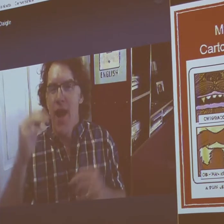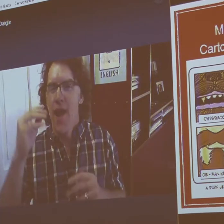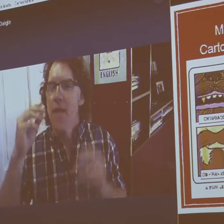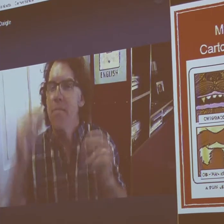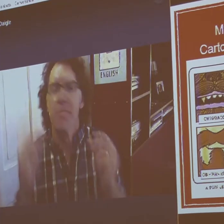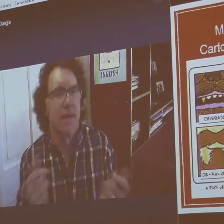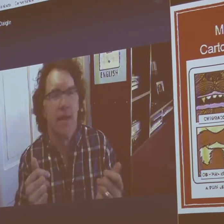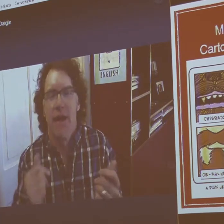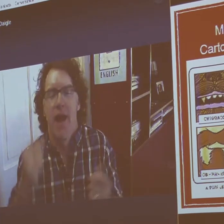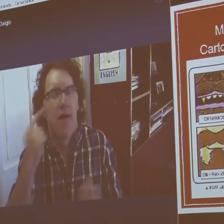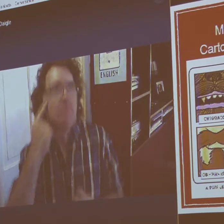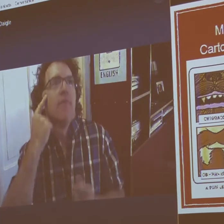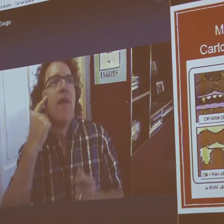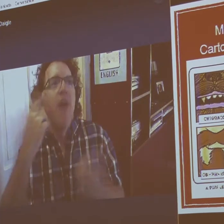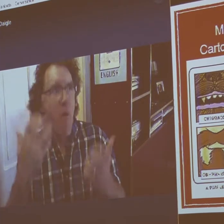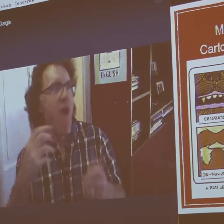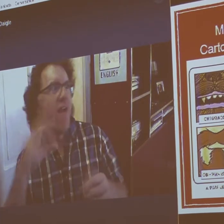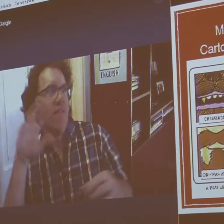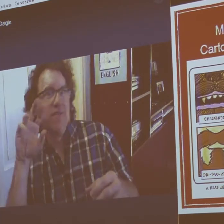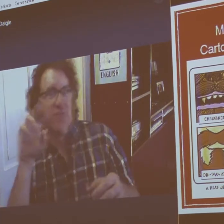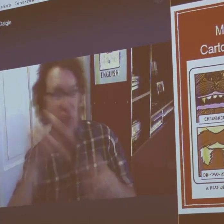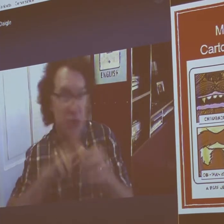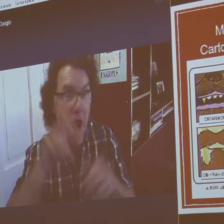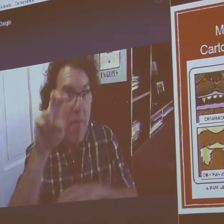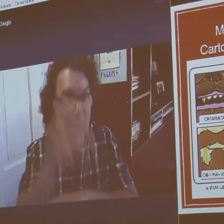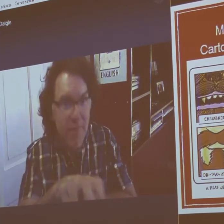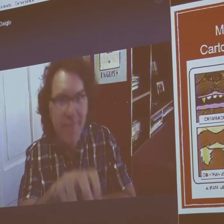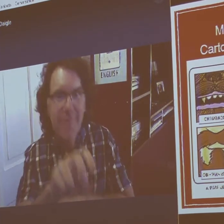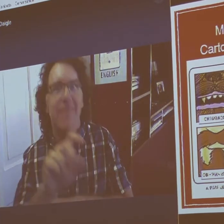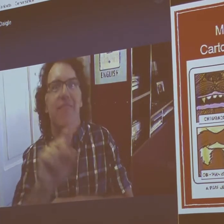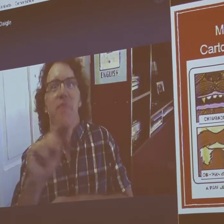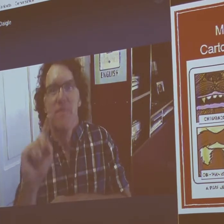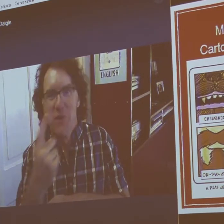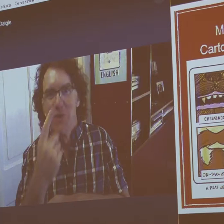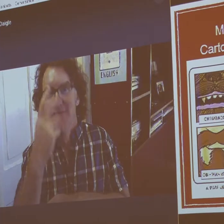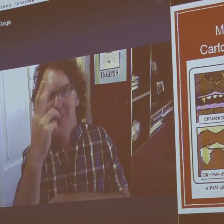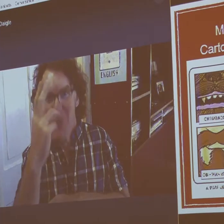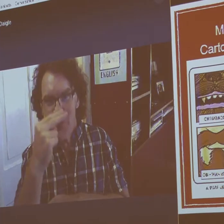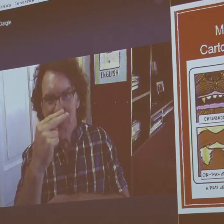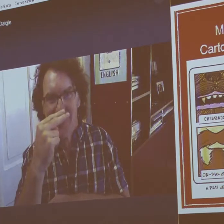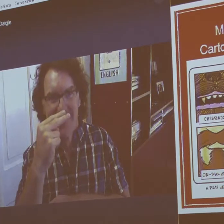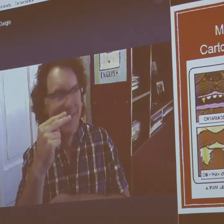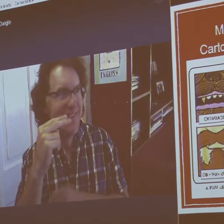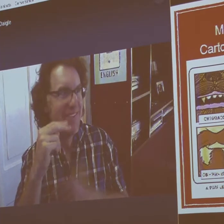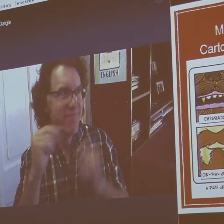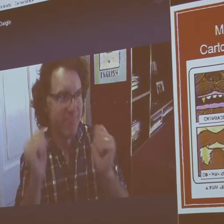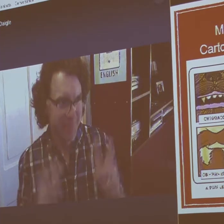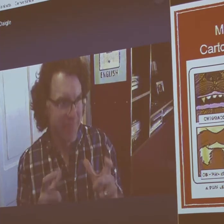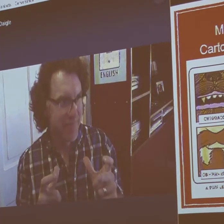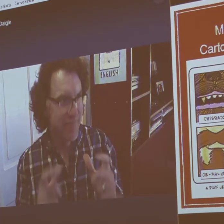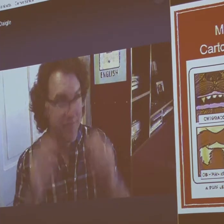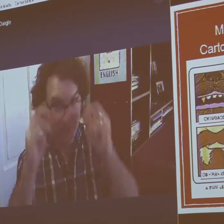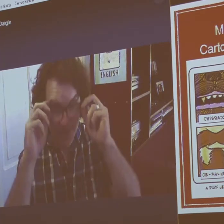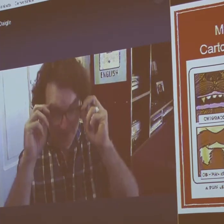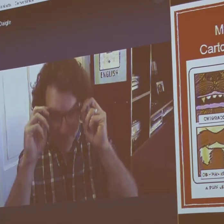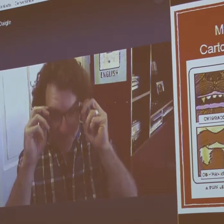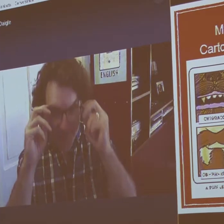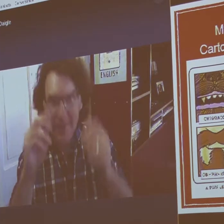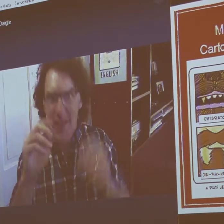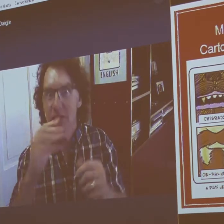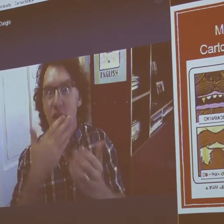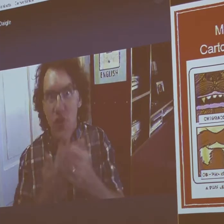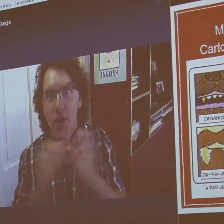And when we launched that, I knew that I wanted to be, you know, have my cartoons